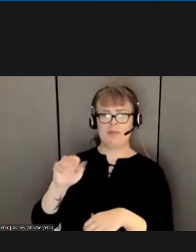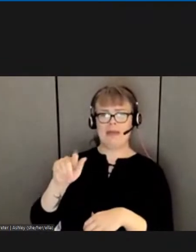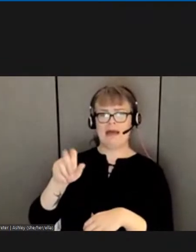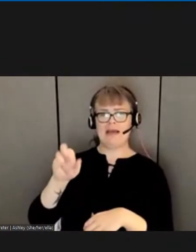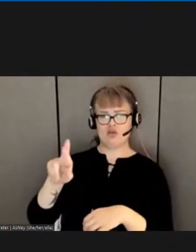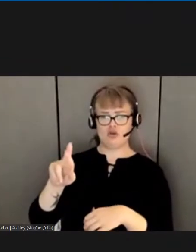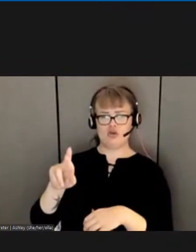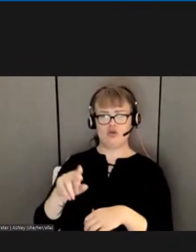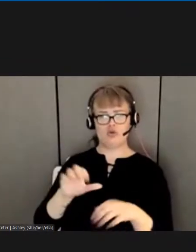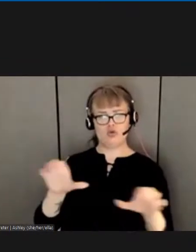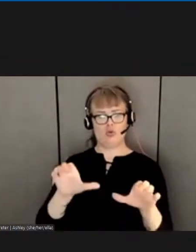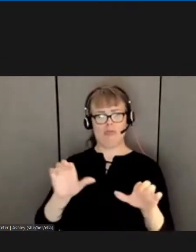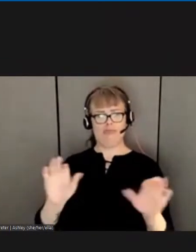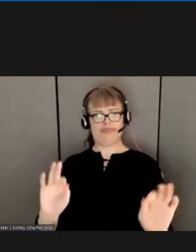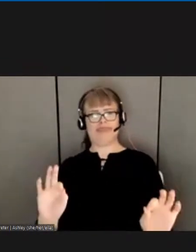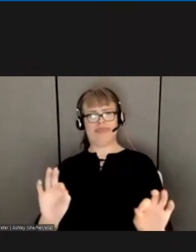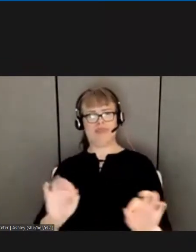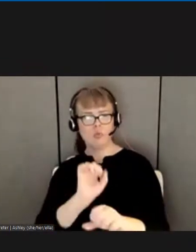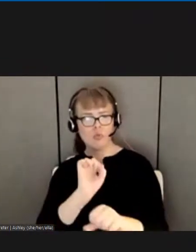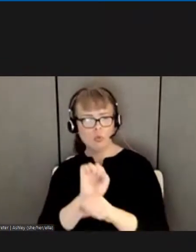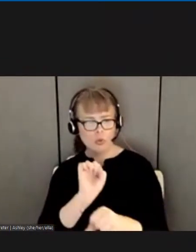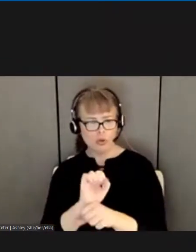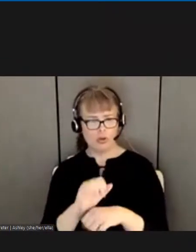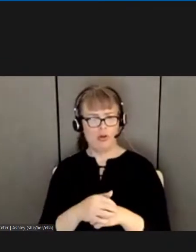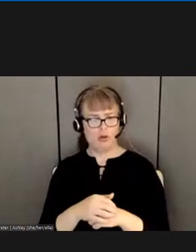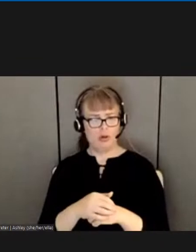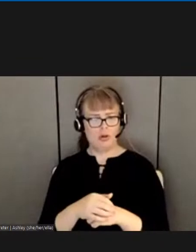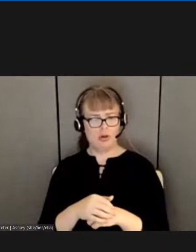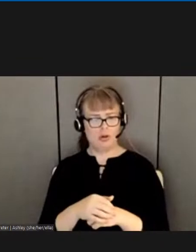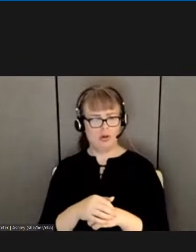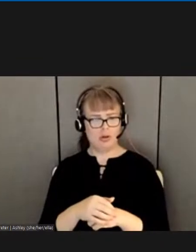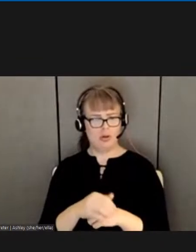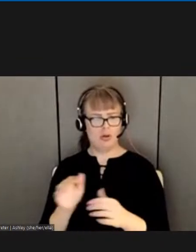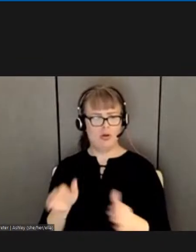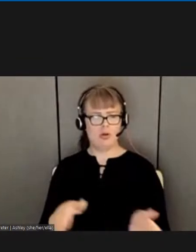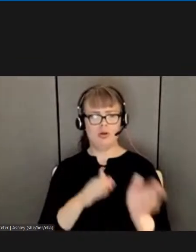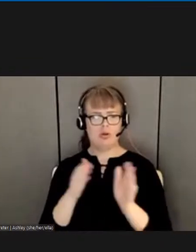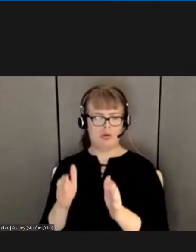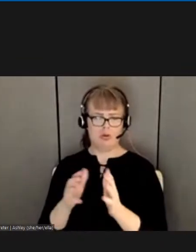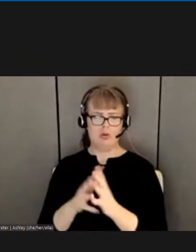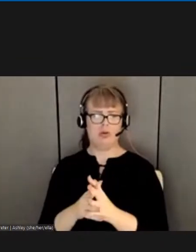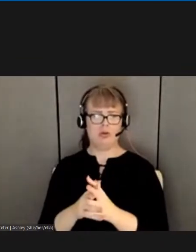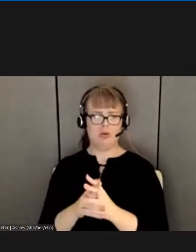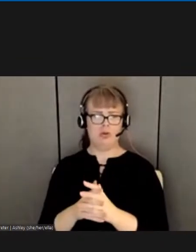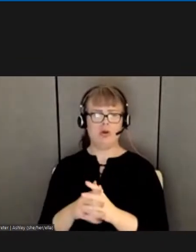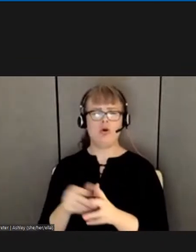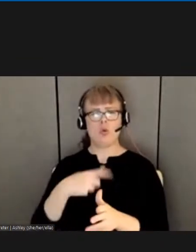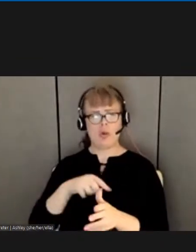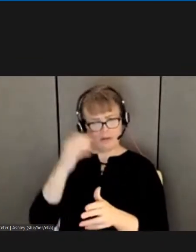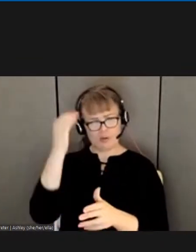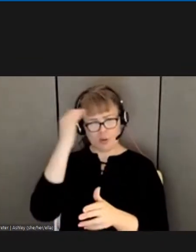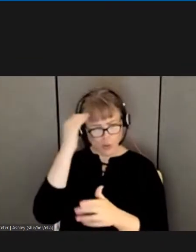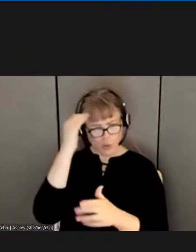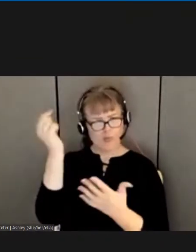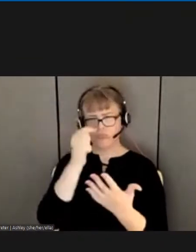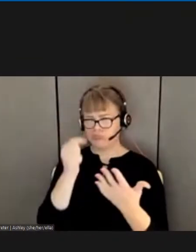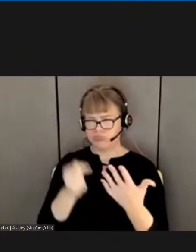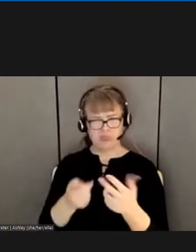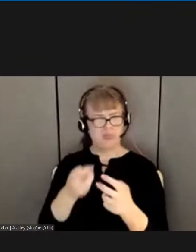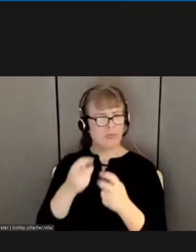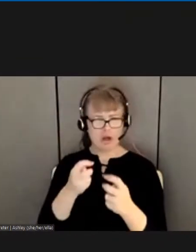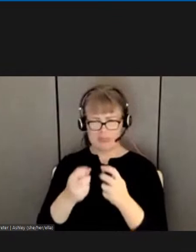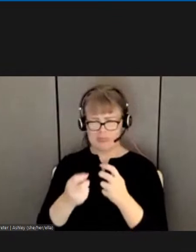people more than 60 hours, because if you are, that means you're in act with the staff. We know all this. We also know